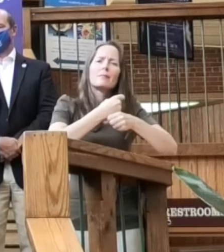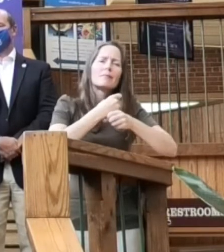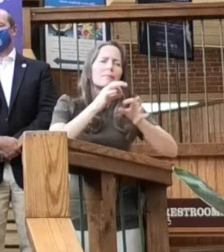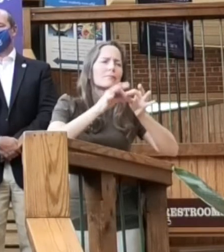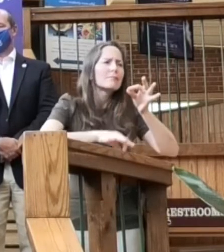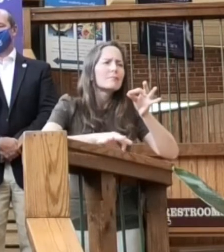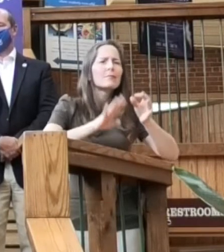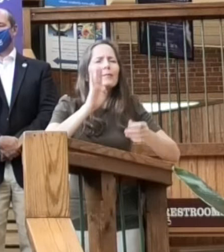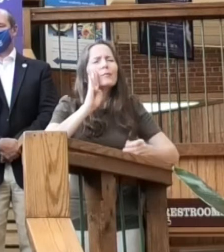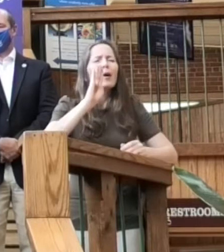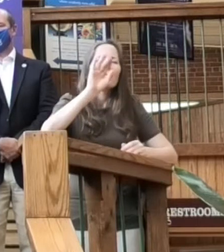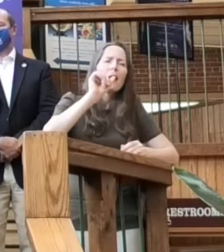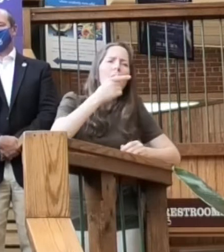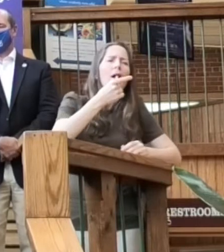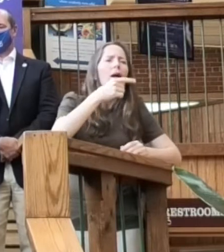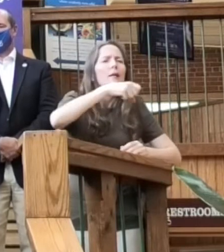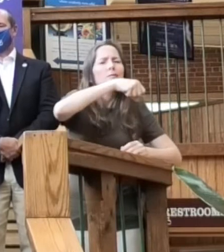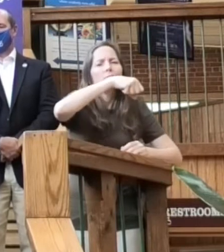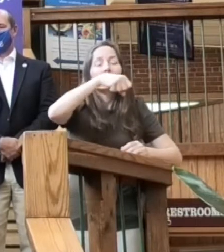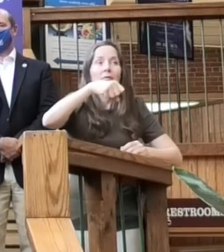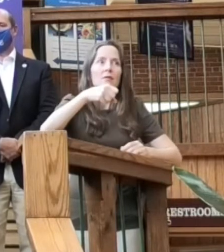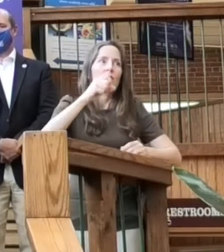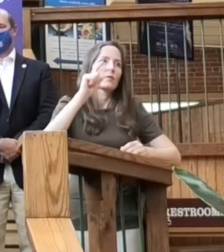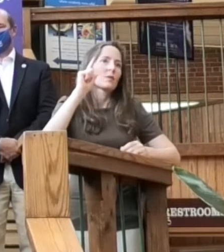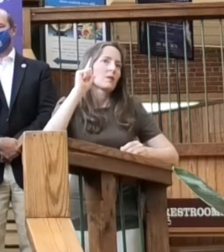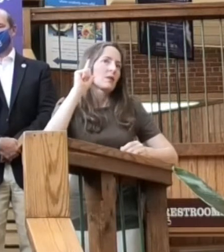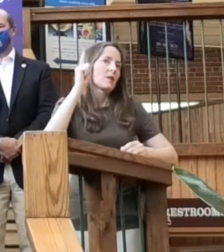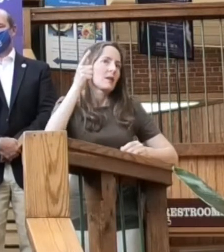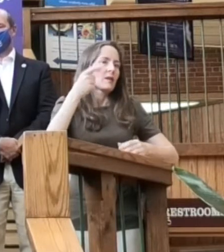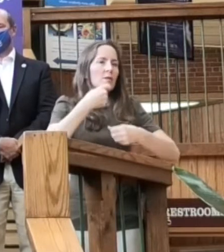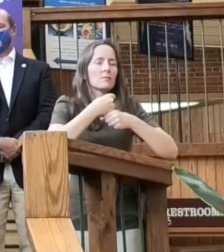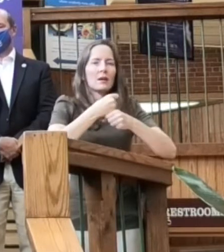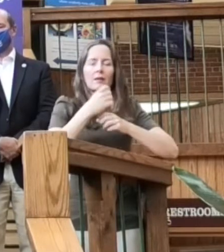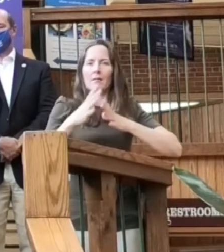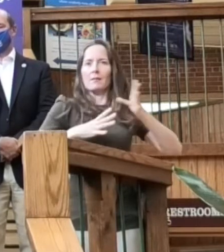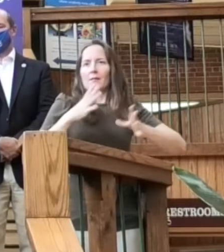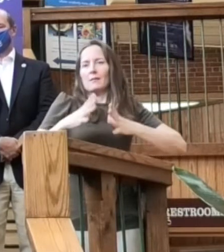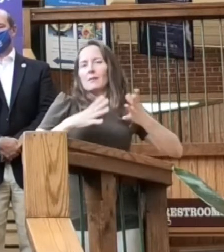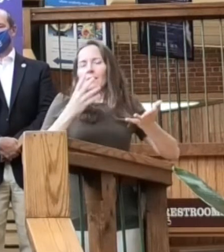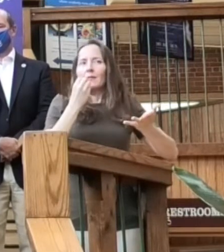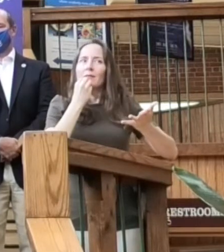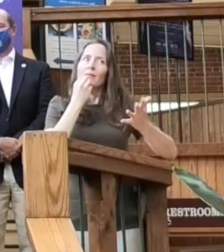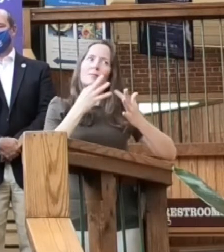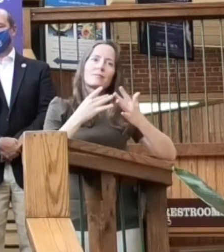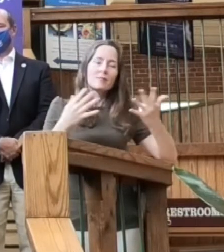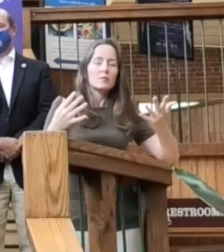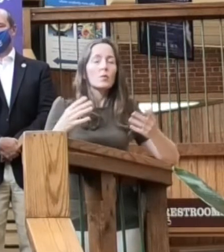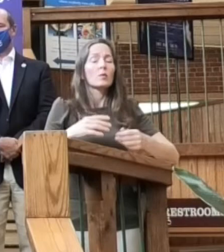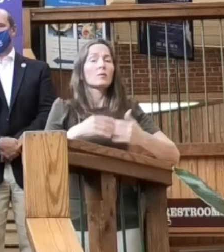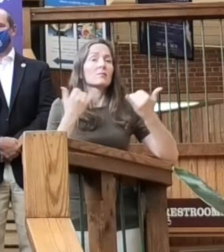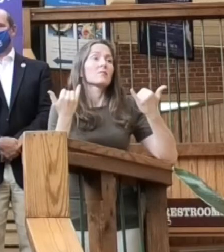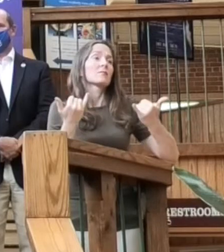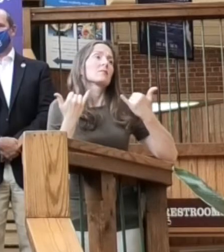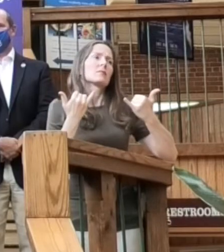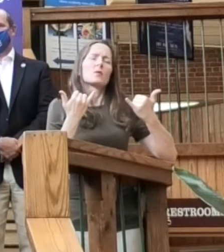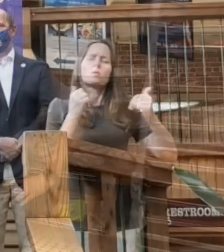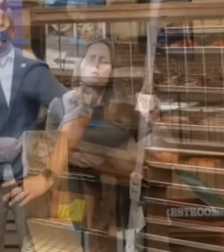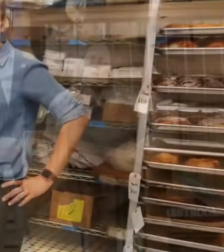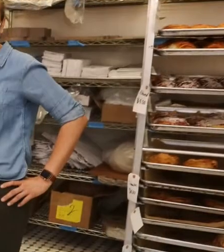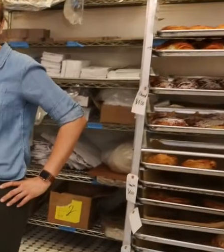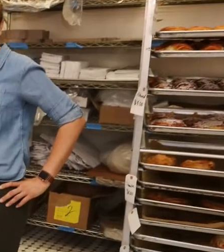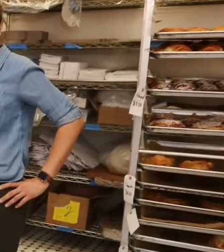here at Rasik. It was a very difficult and challenging time to survive